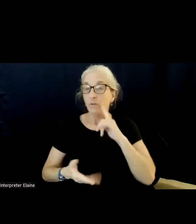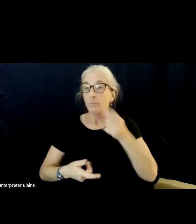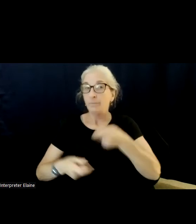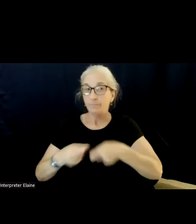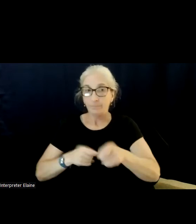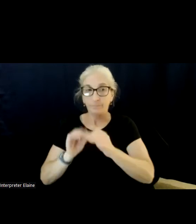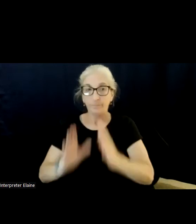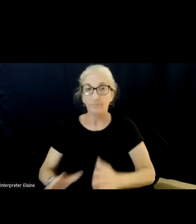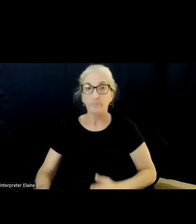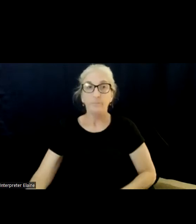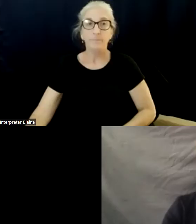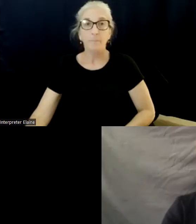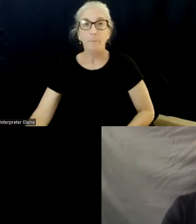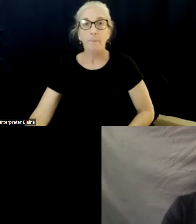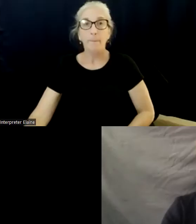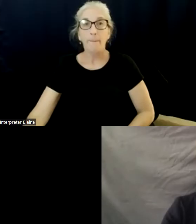Thank you so much.